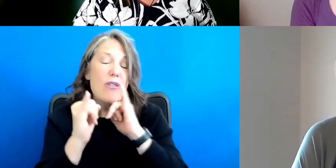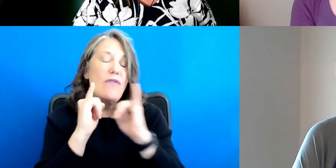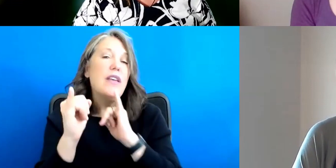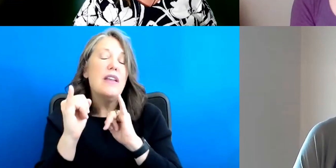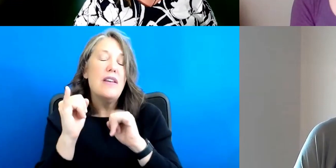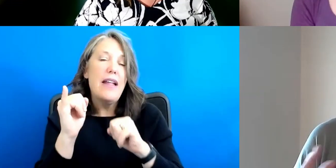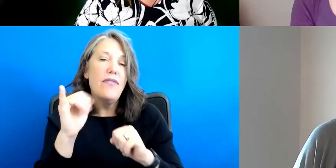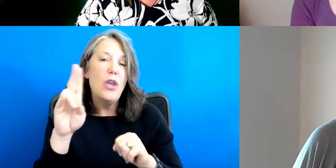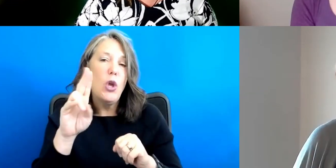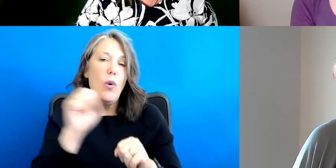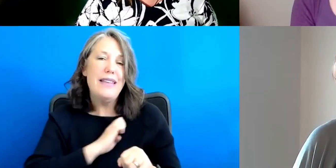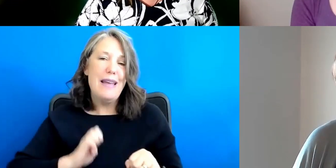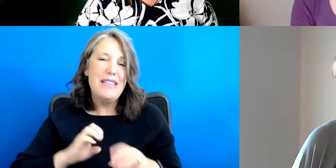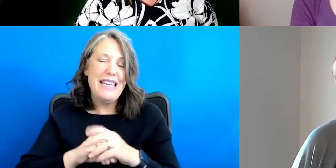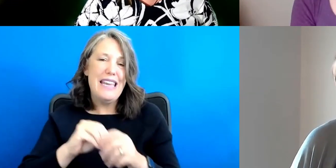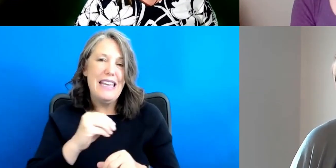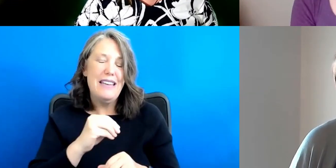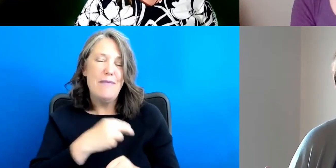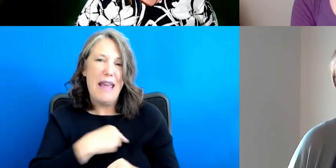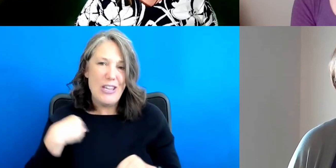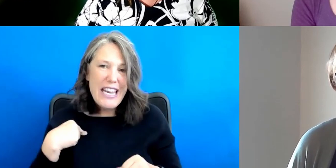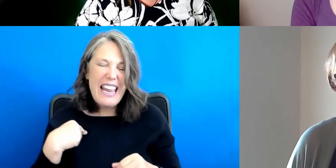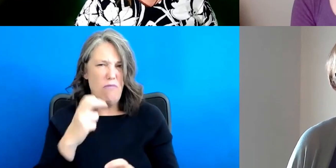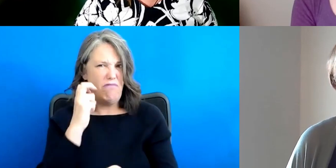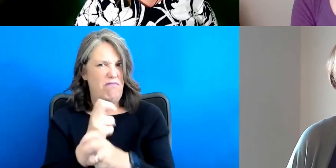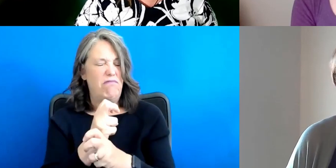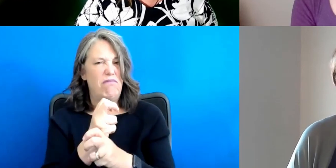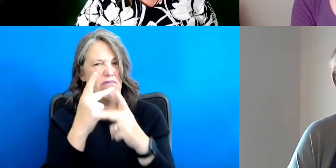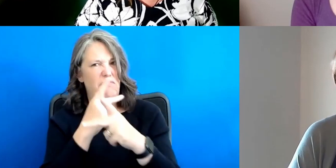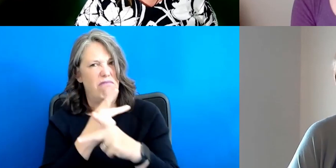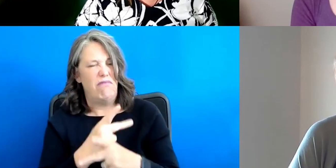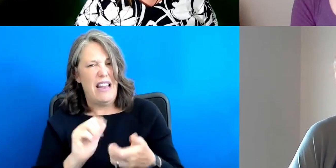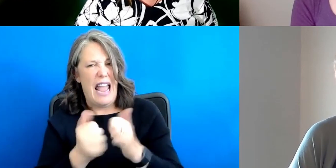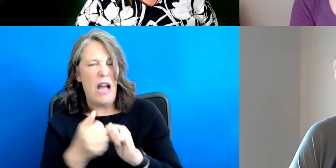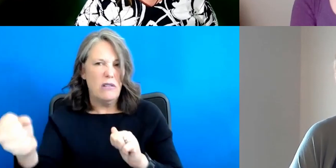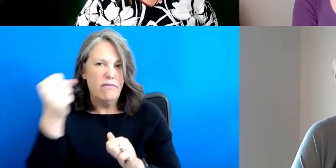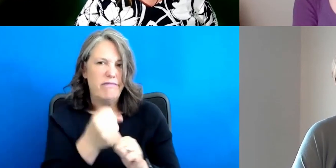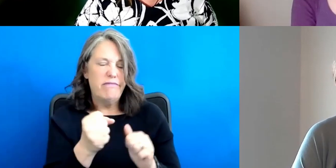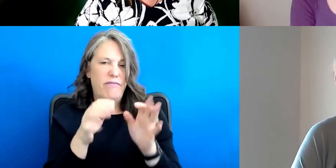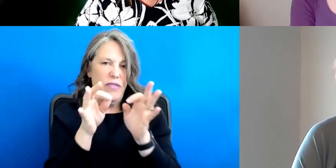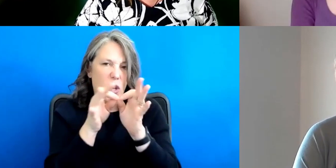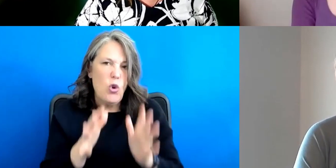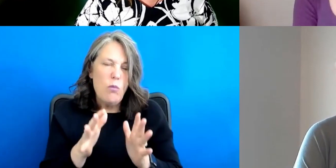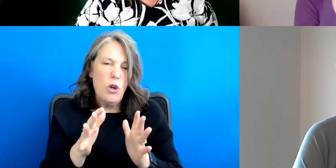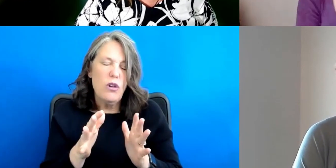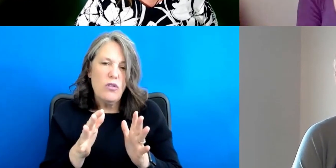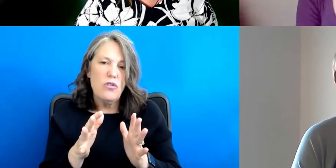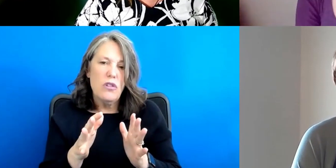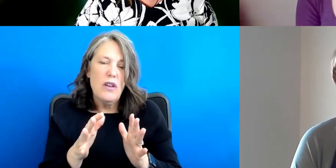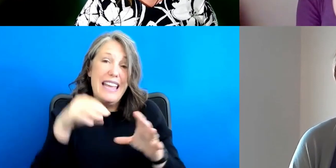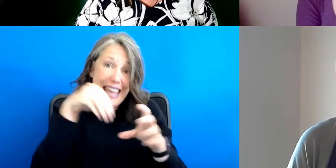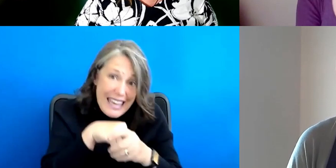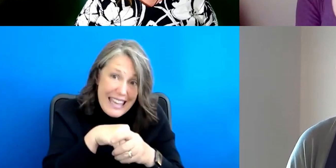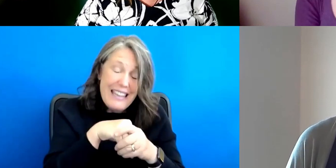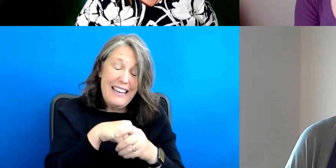Beijing. And it was really a struggle to figure out how to get the sign language interpreters accessible and in the